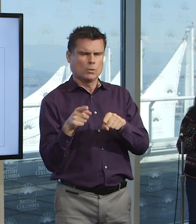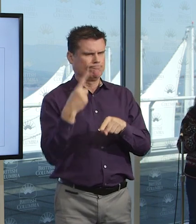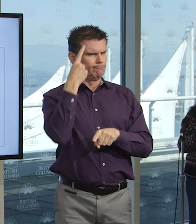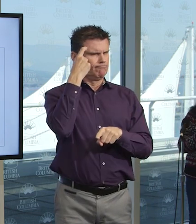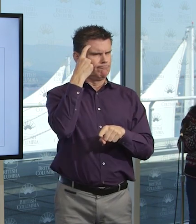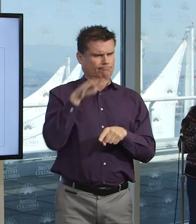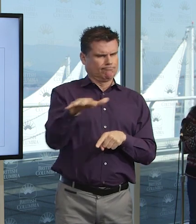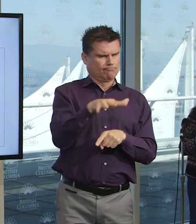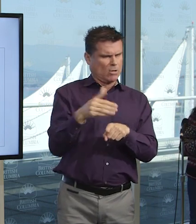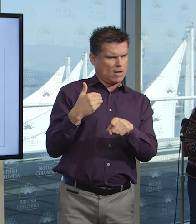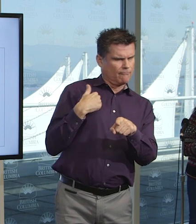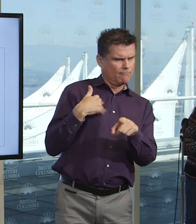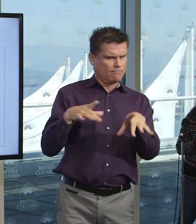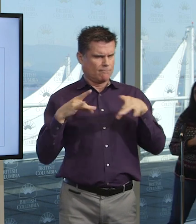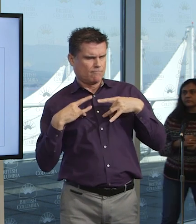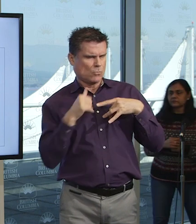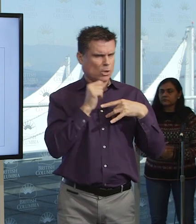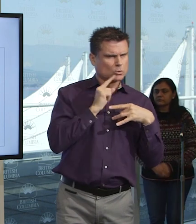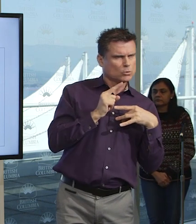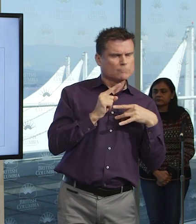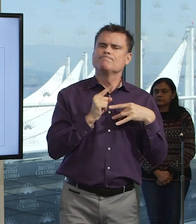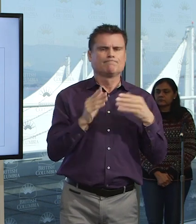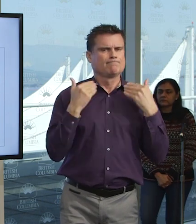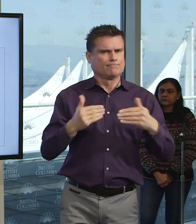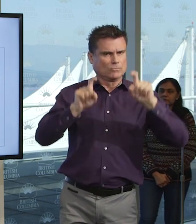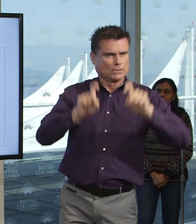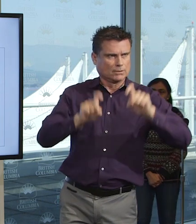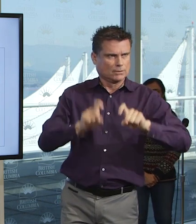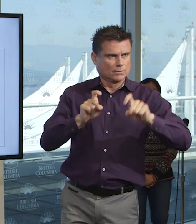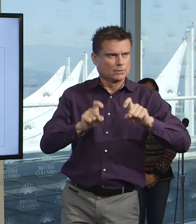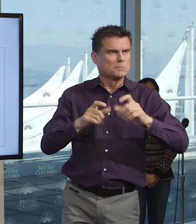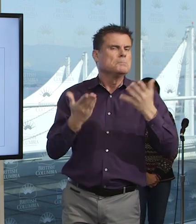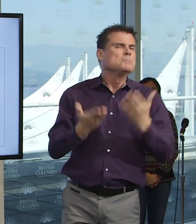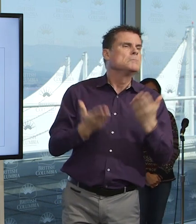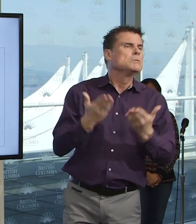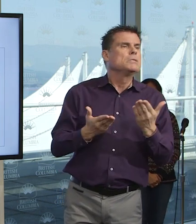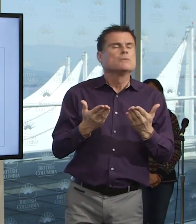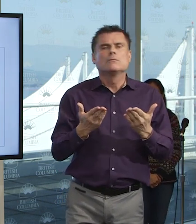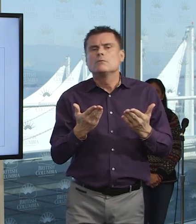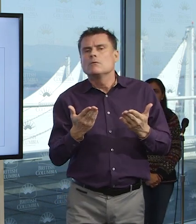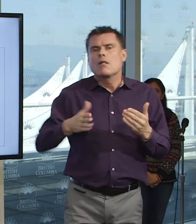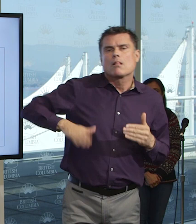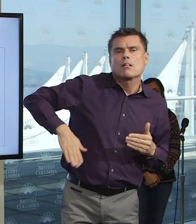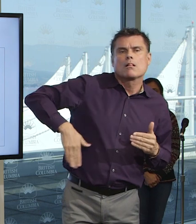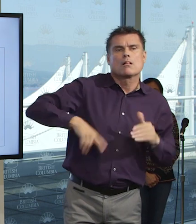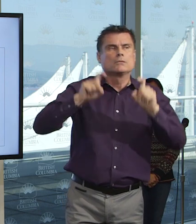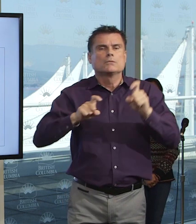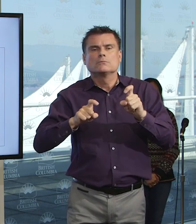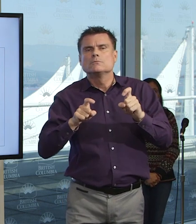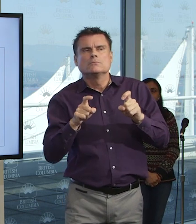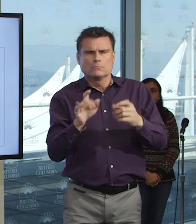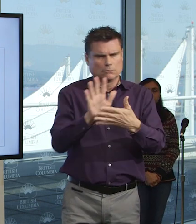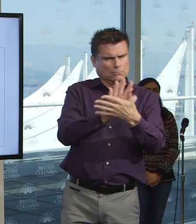challenges that we've had with this disease. That people may go to work, may interact with others before they realize they're sick. At